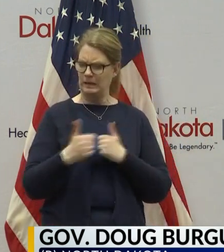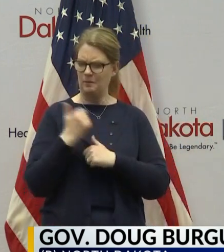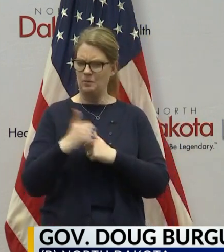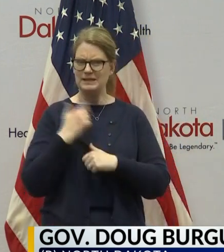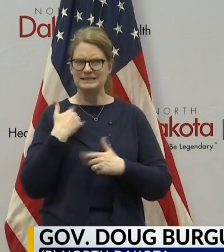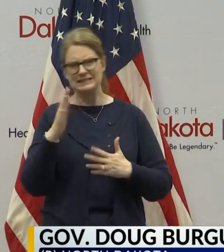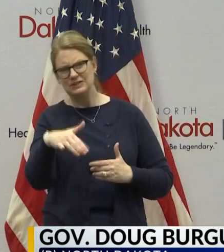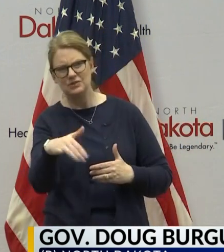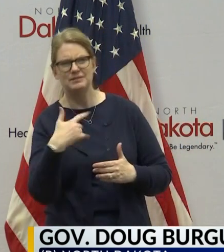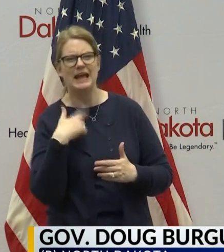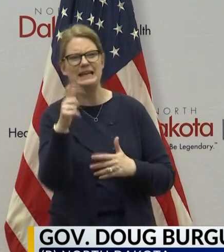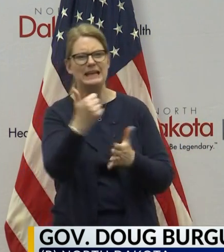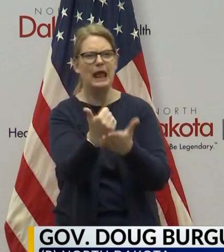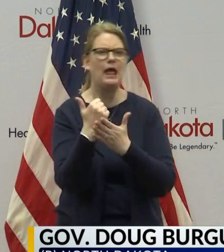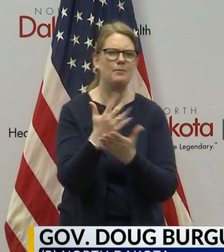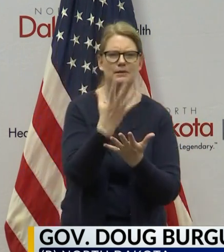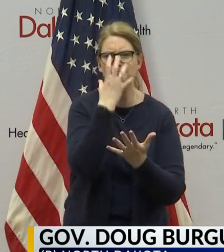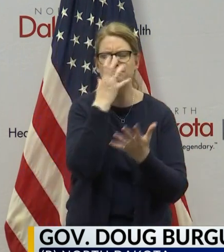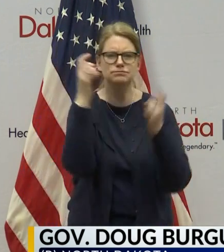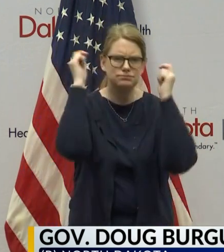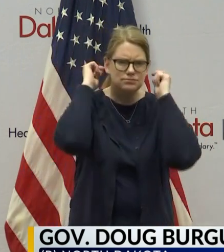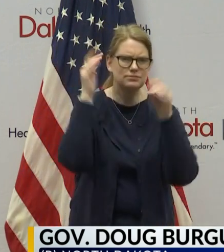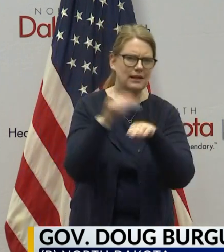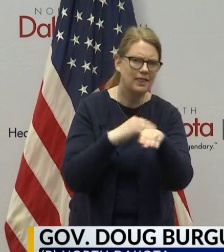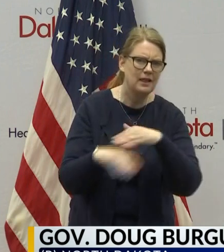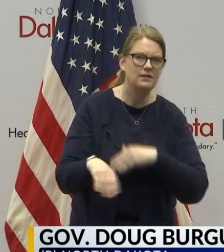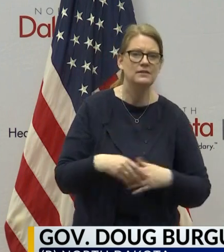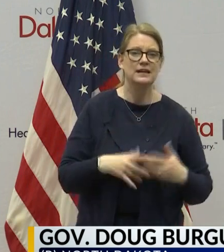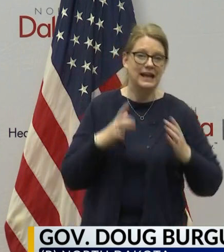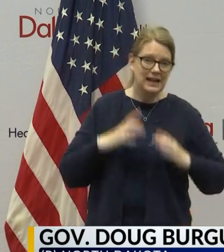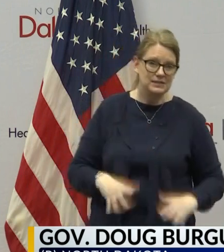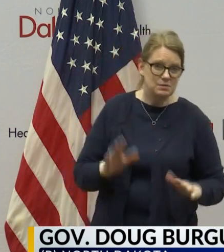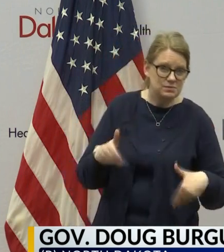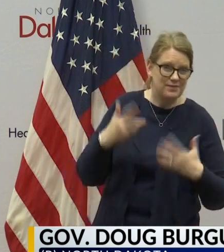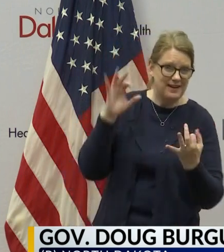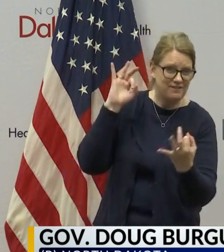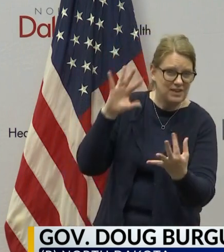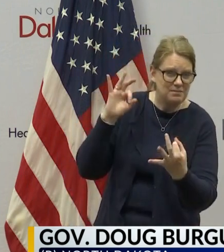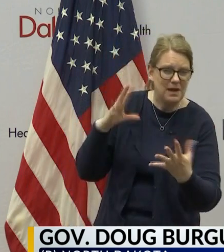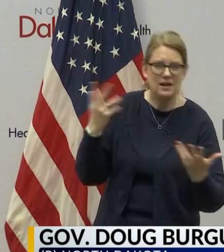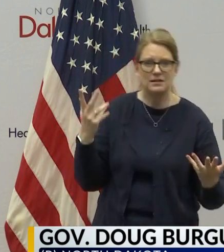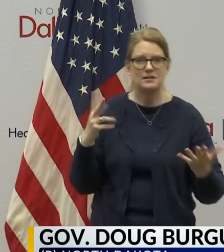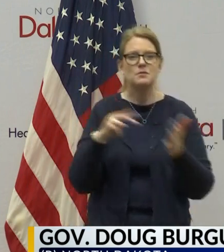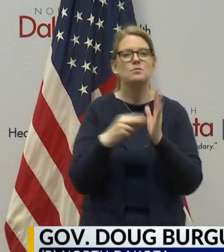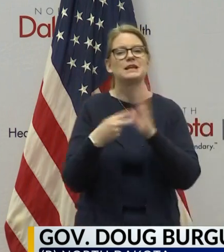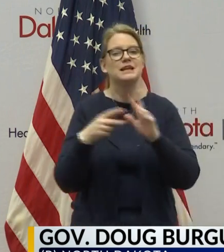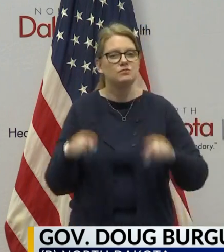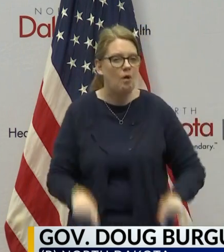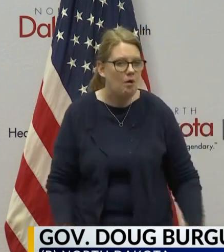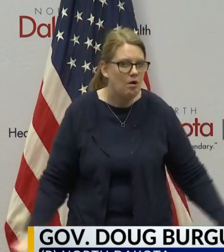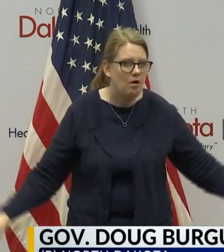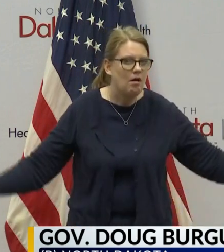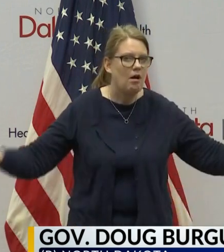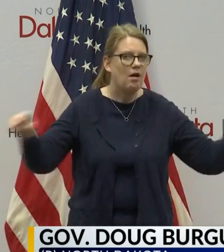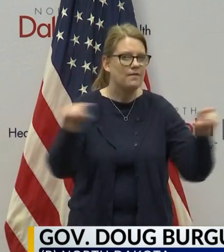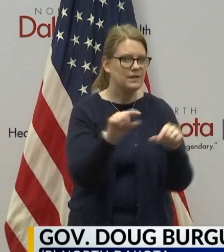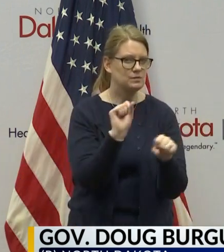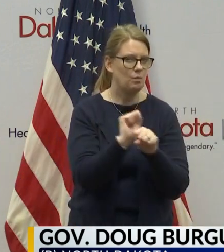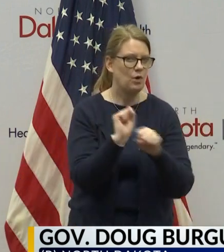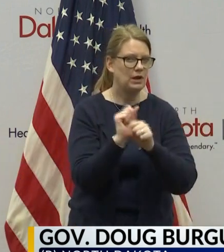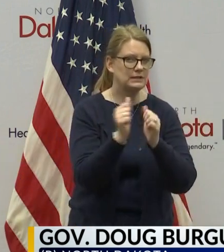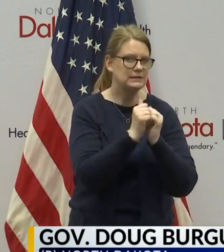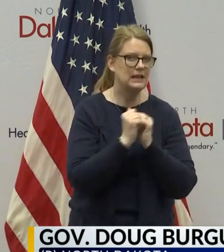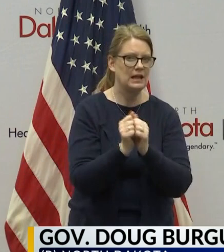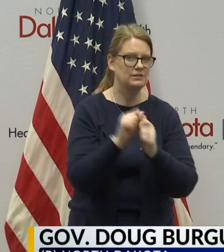owners looking after their team members. It means customers giving feedback. And it means everybody doing their part to minimize